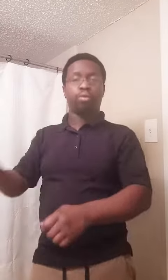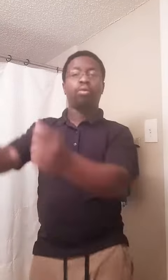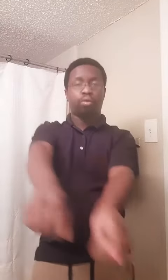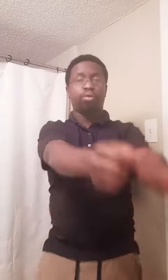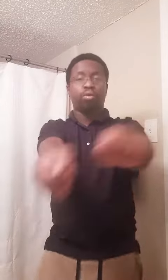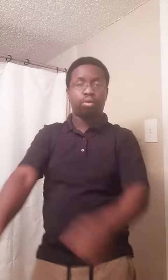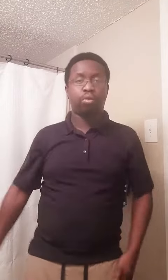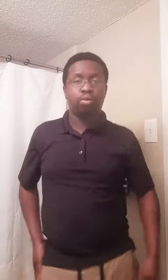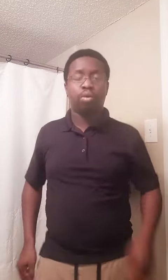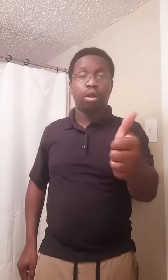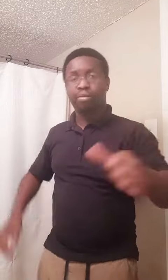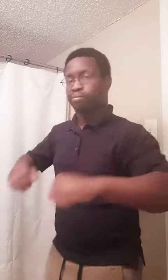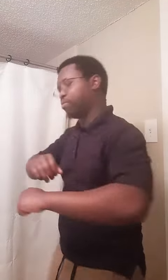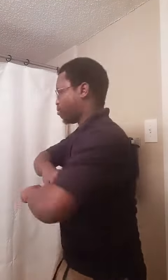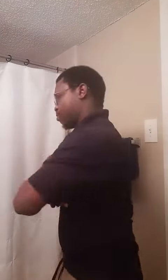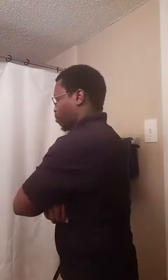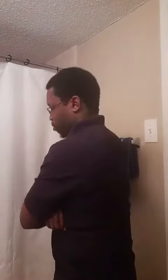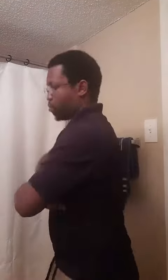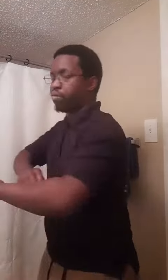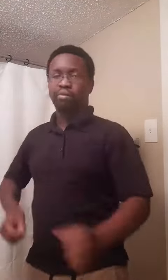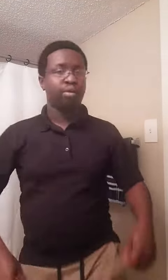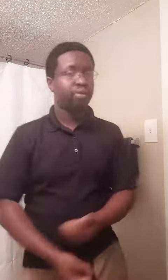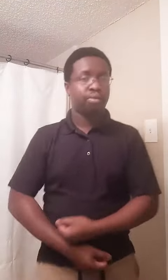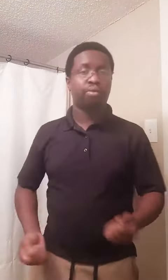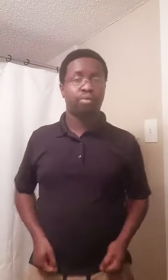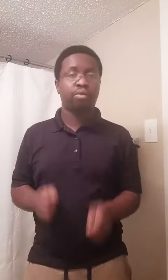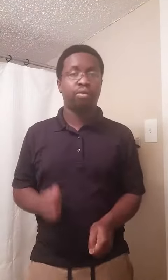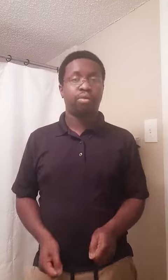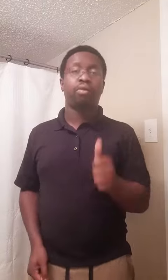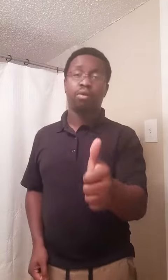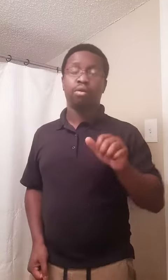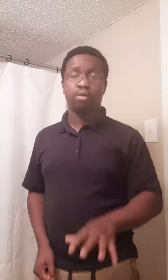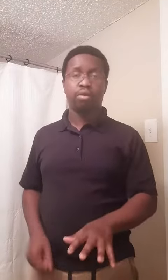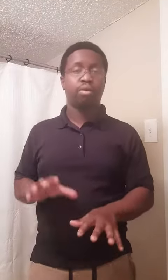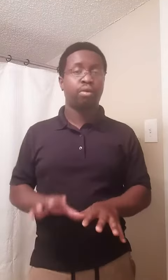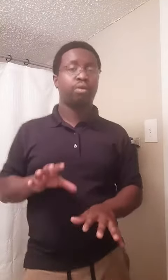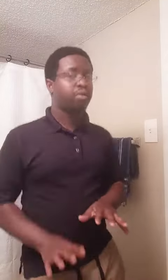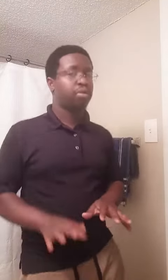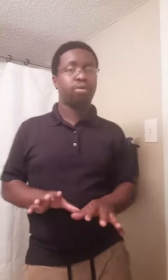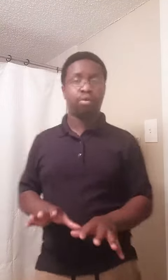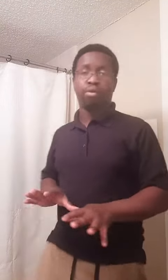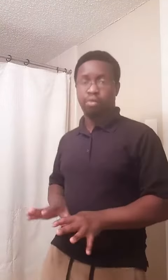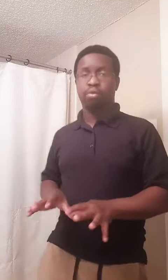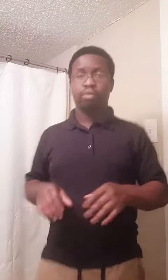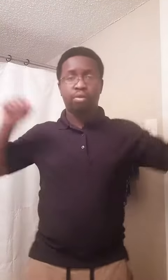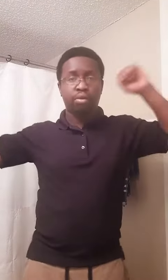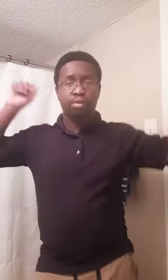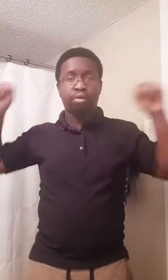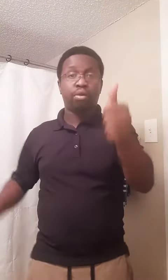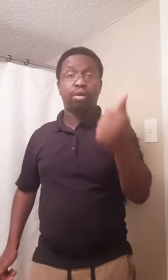I love you, that lil' bitch like young, yeah I bought a year instead of a penny, all your likes, bird It's I be back two times two, my money bitch all I